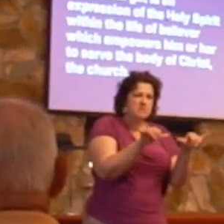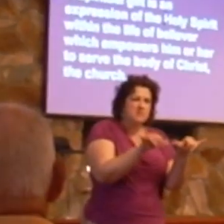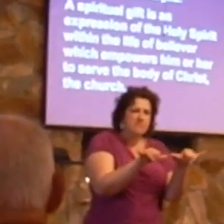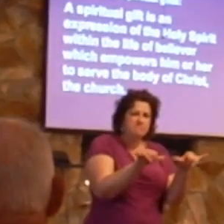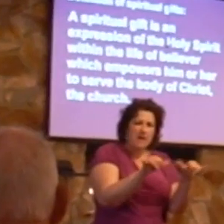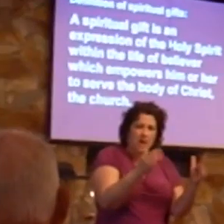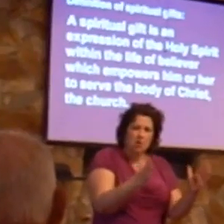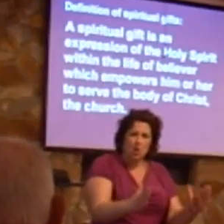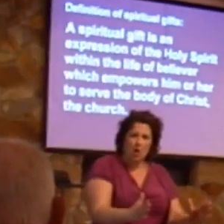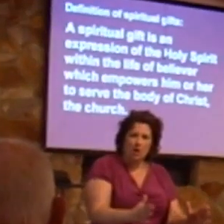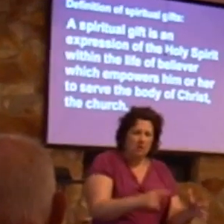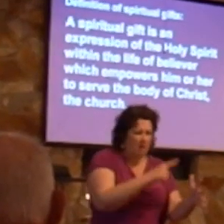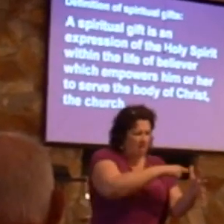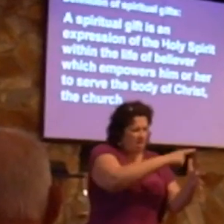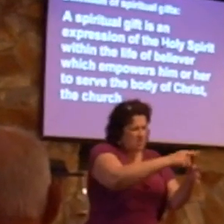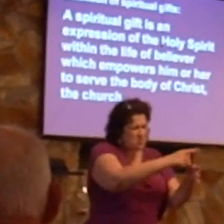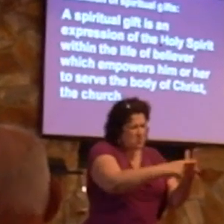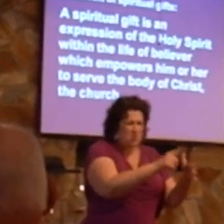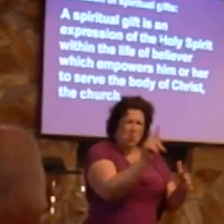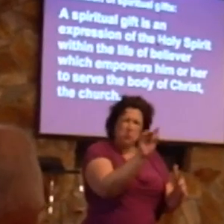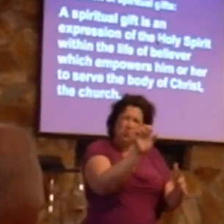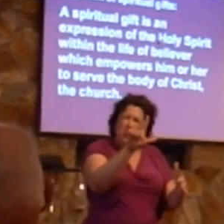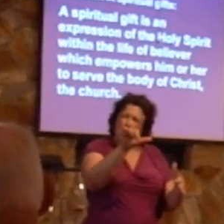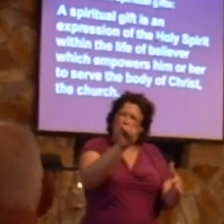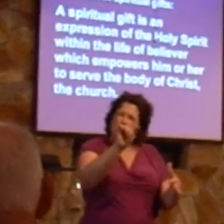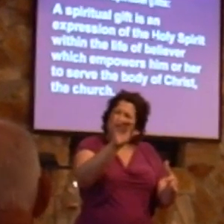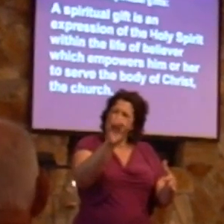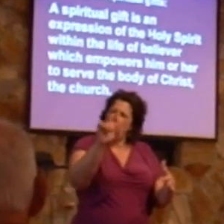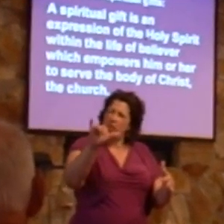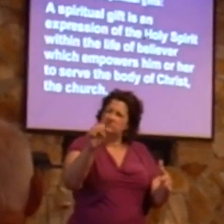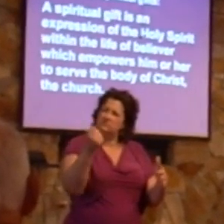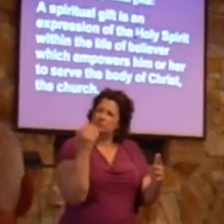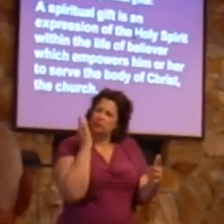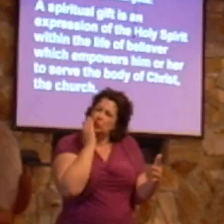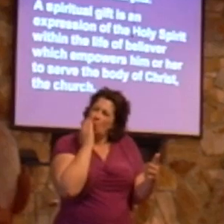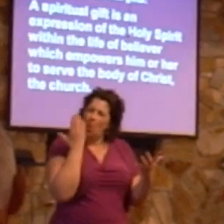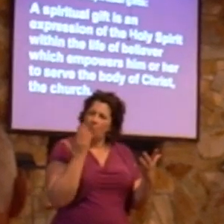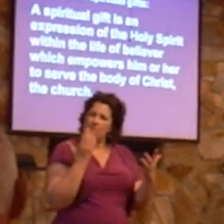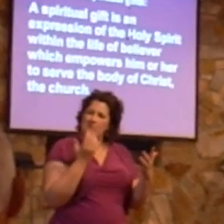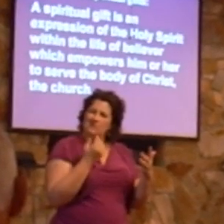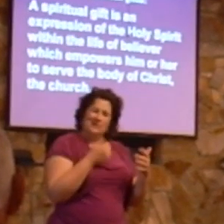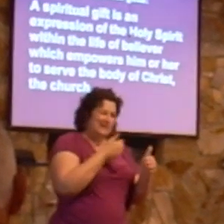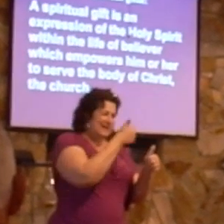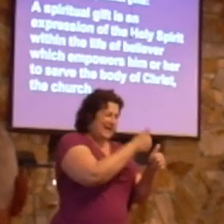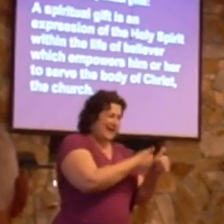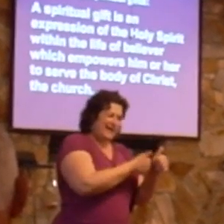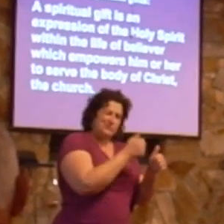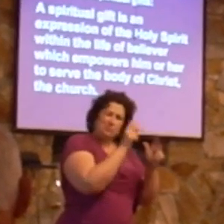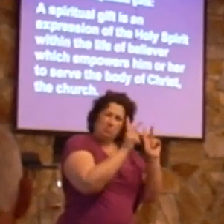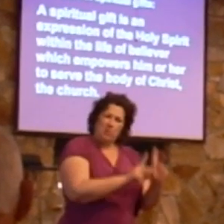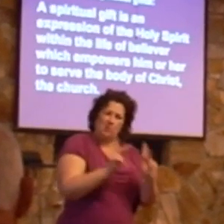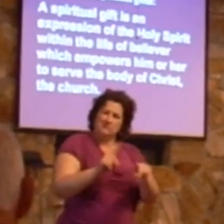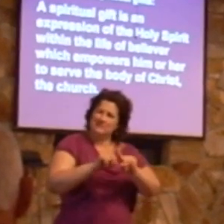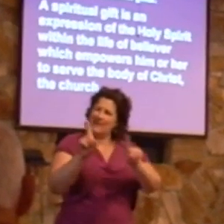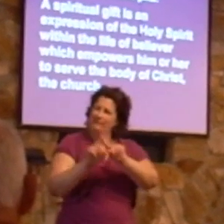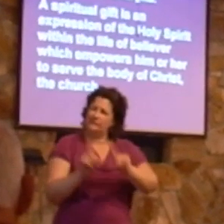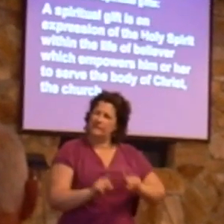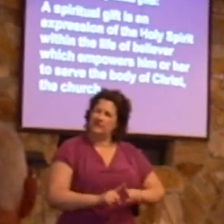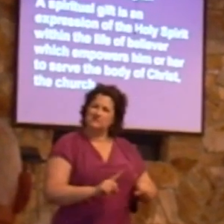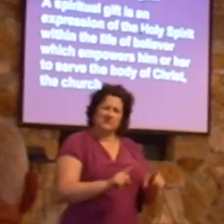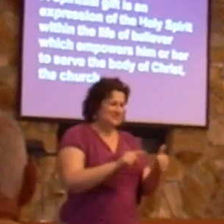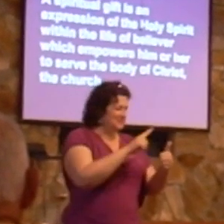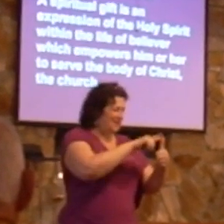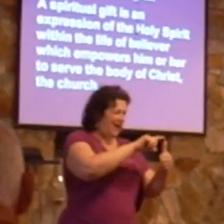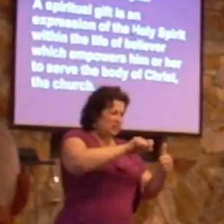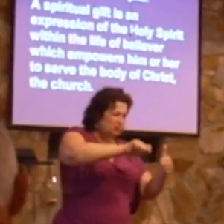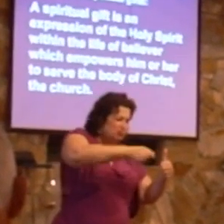I go on giving you tool after tool after tool. Not all of us are hammers, not all of us are pliers, not all of us are screwdrivers,